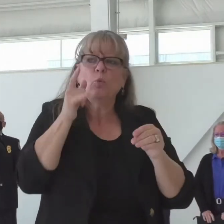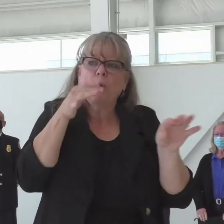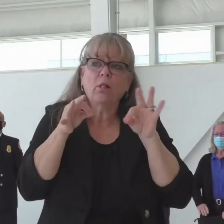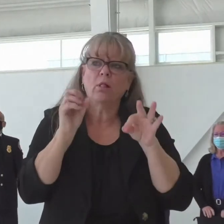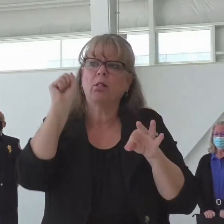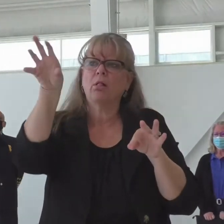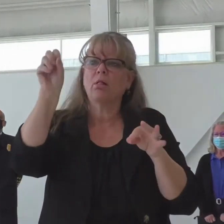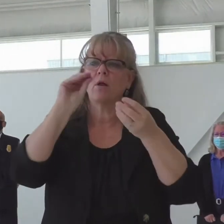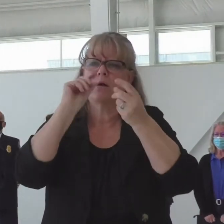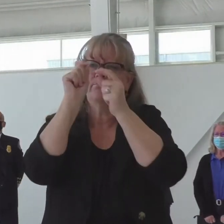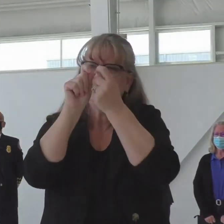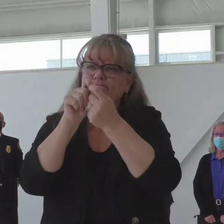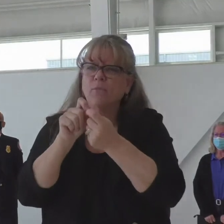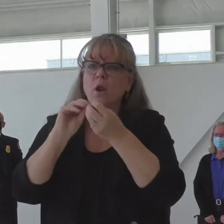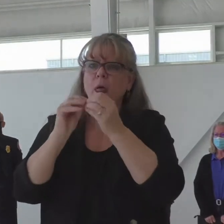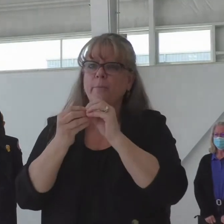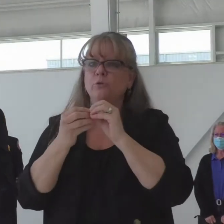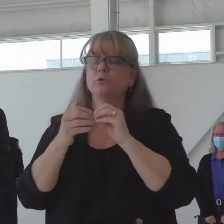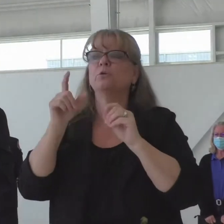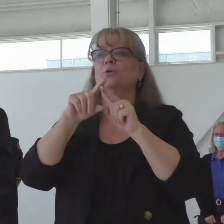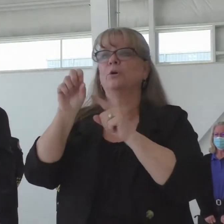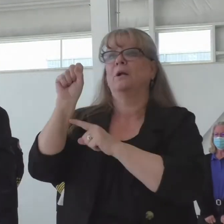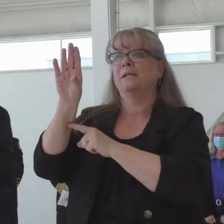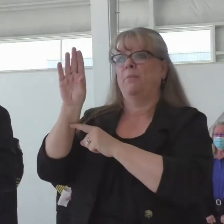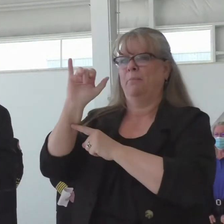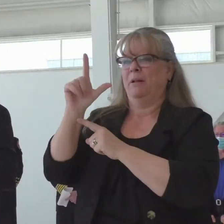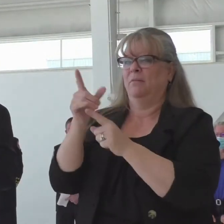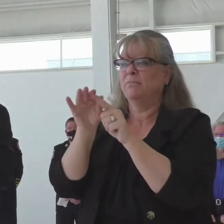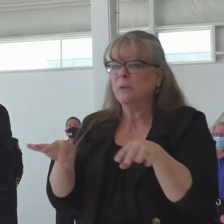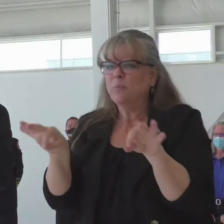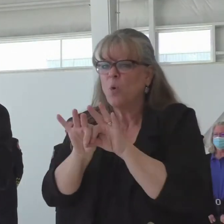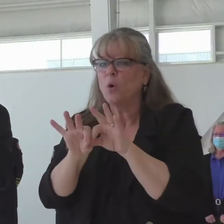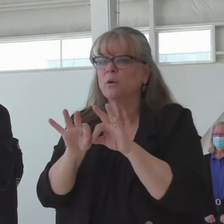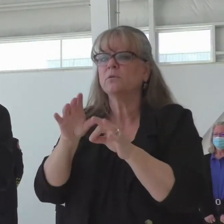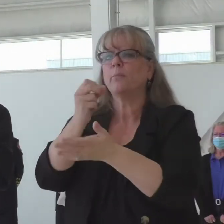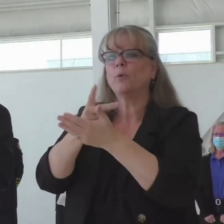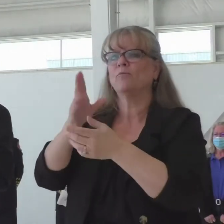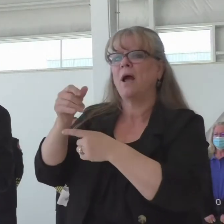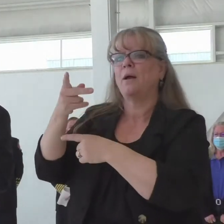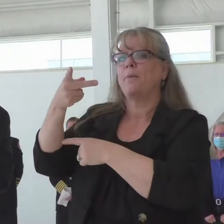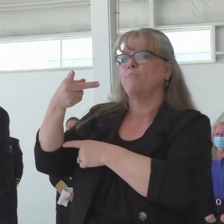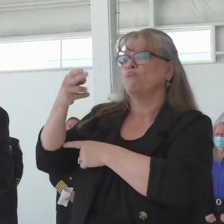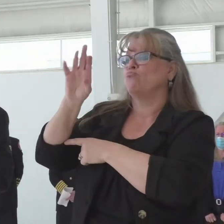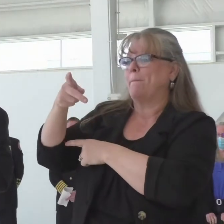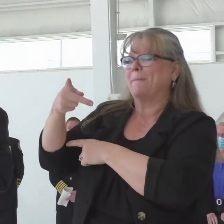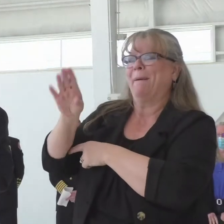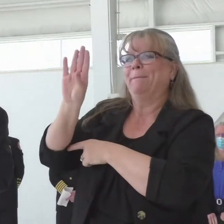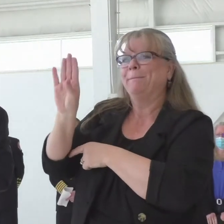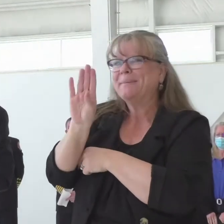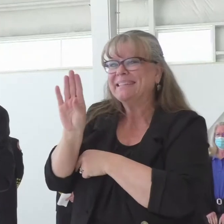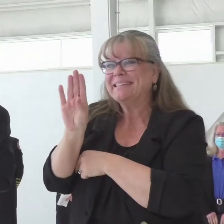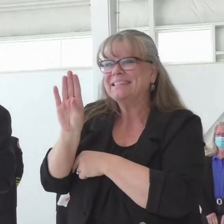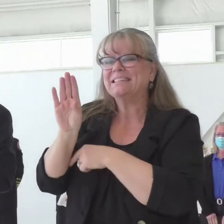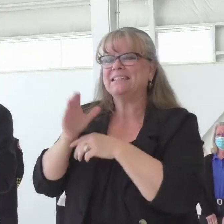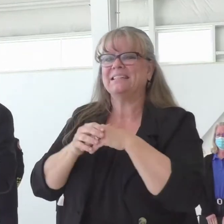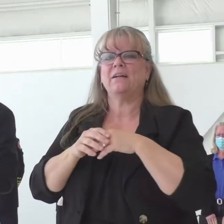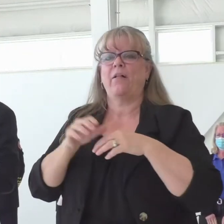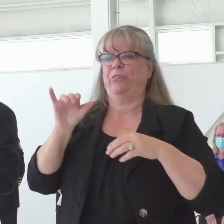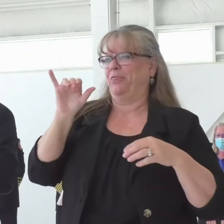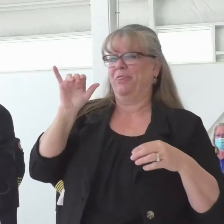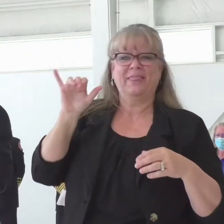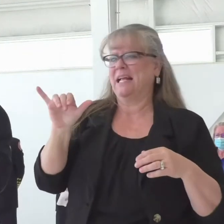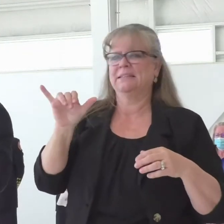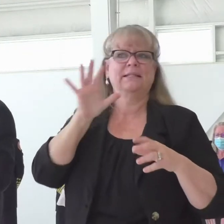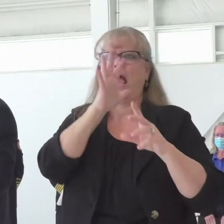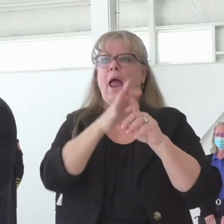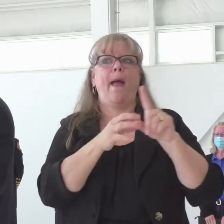that occurred, and that was the voter approval of Proposition B that doesn't so much affect the state part as the fire